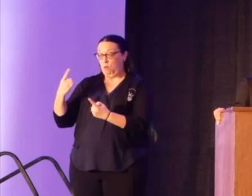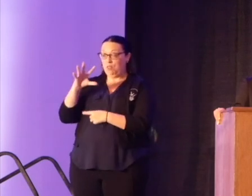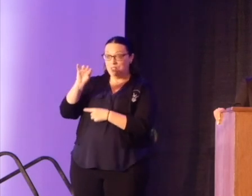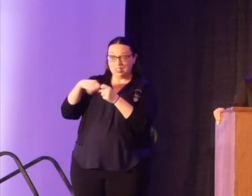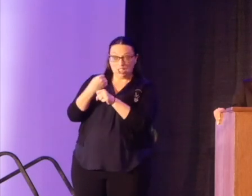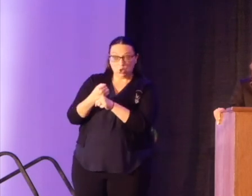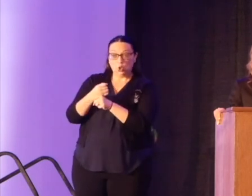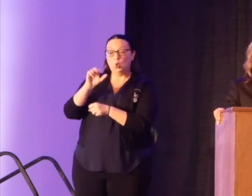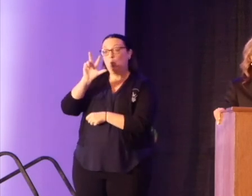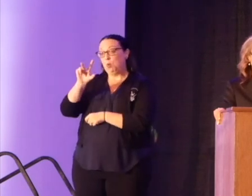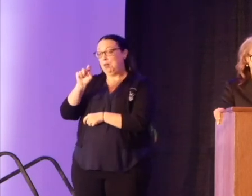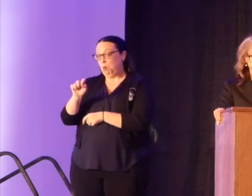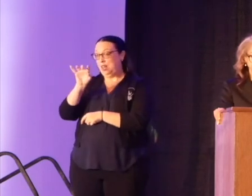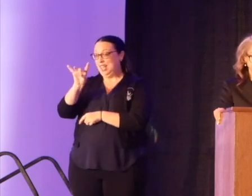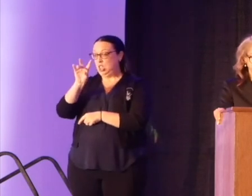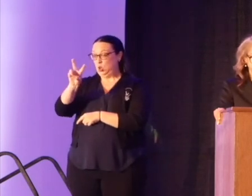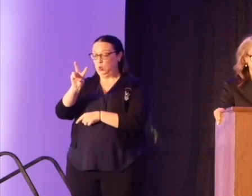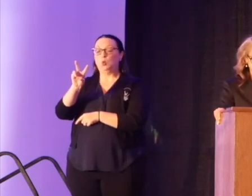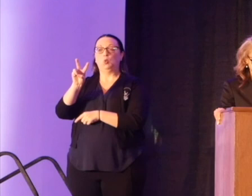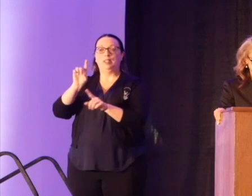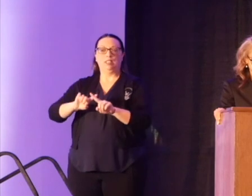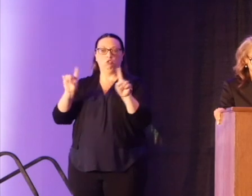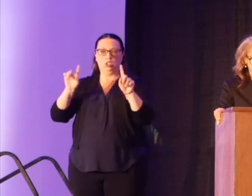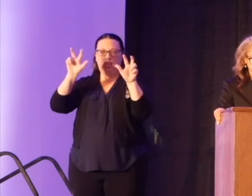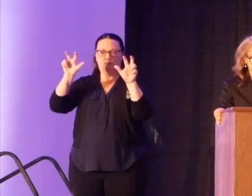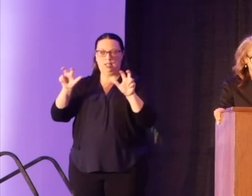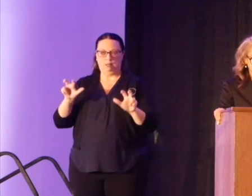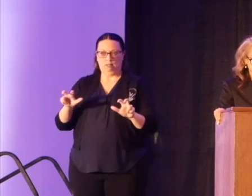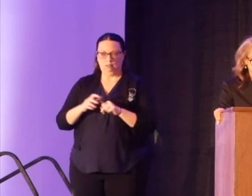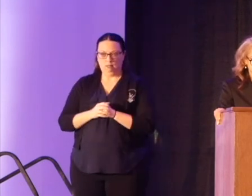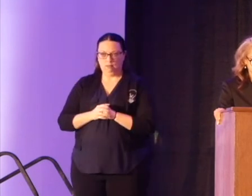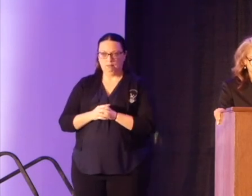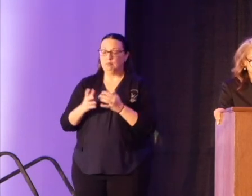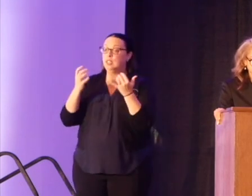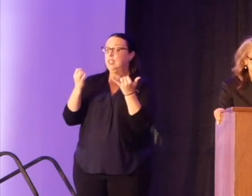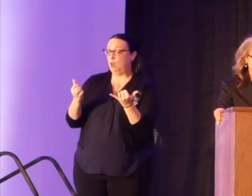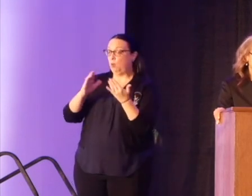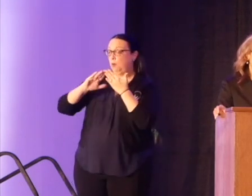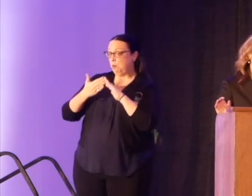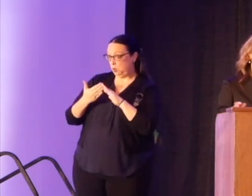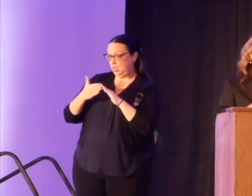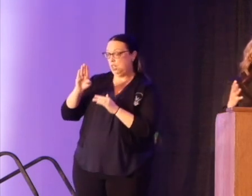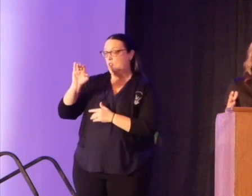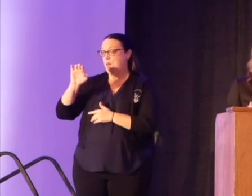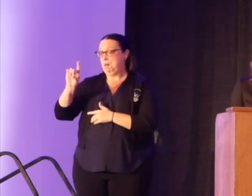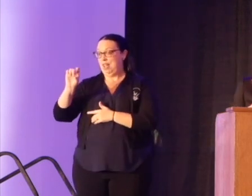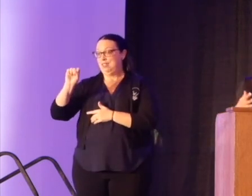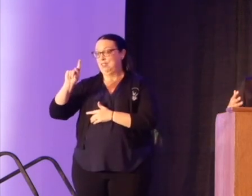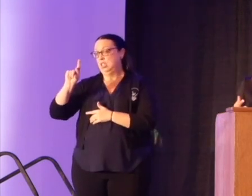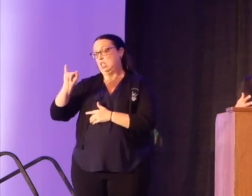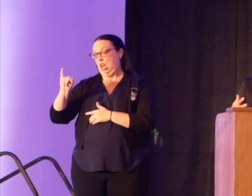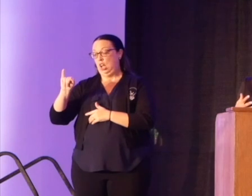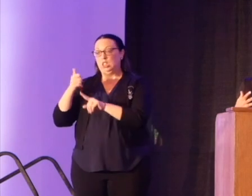.82 difference in investments. Now, the community of Bed-Stuy has roughly been